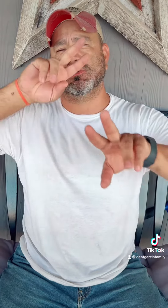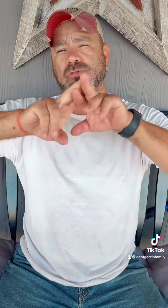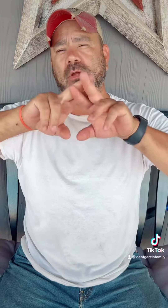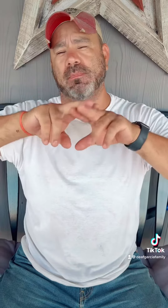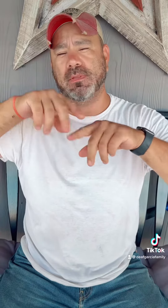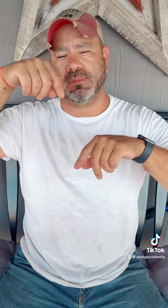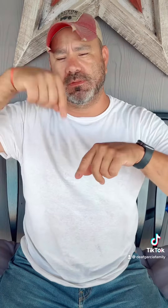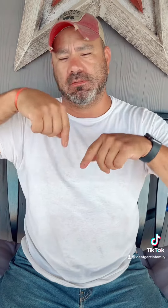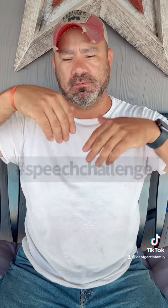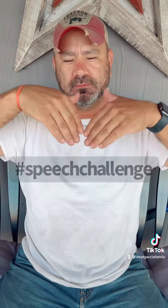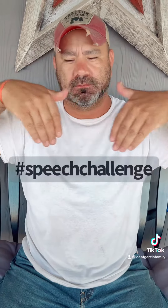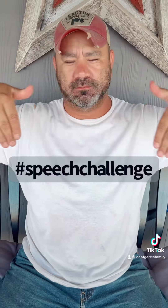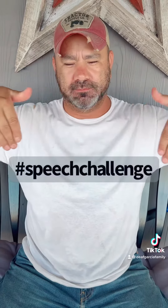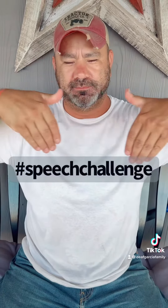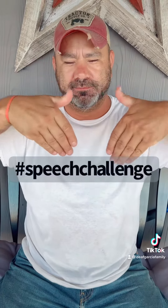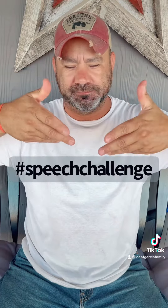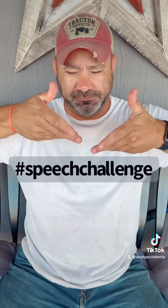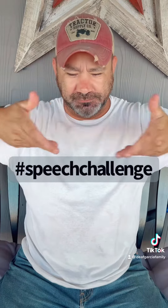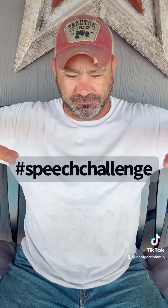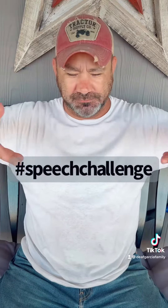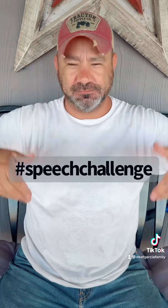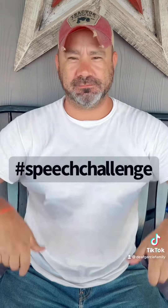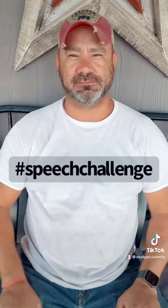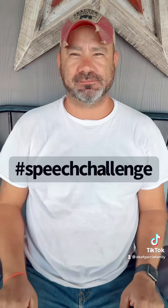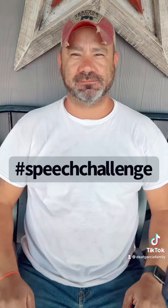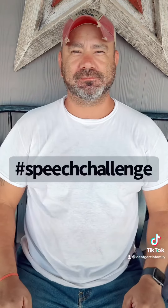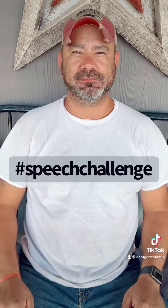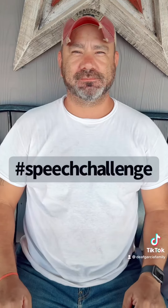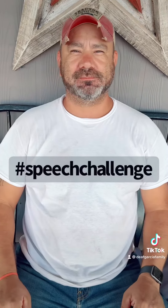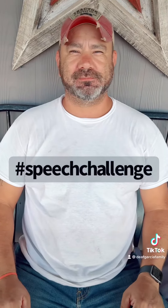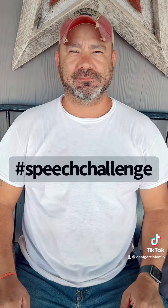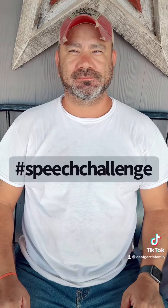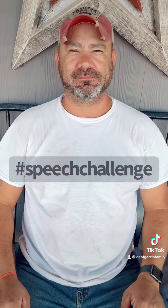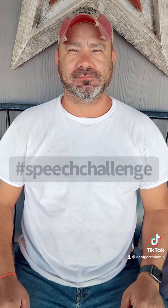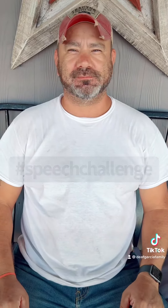And put hashtag speech challenge. Show your video.